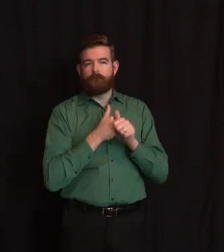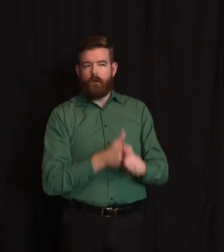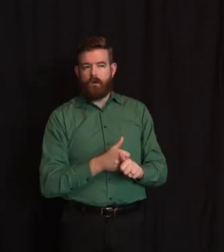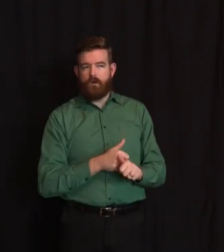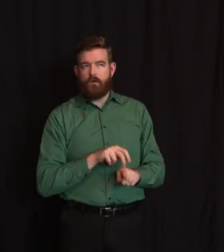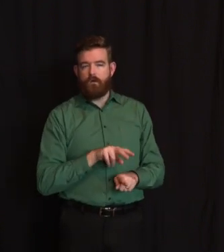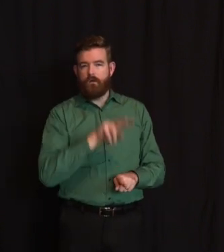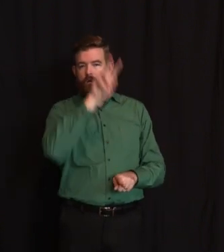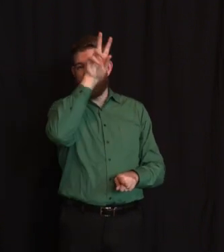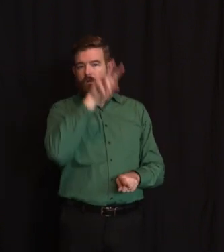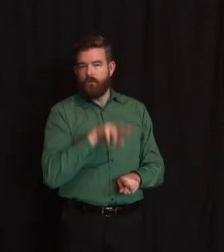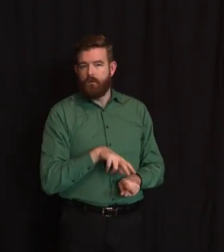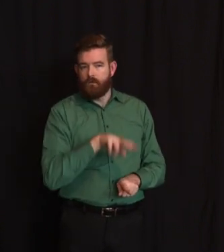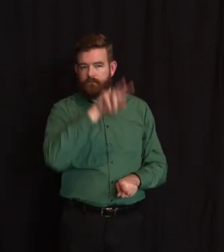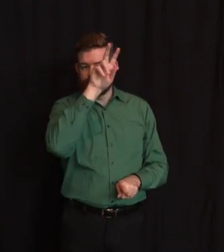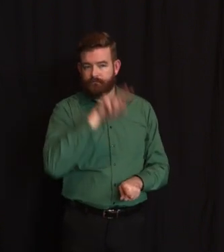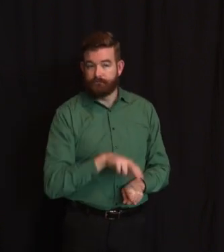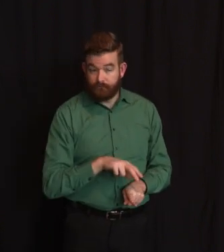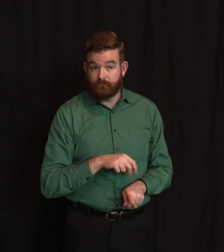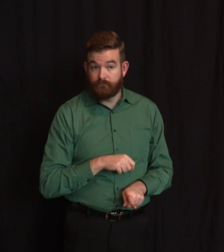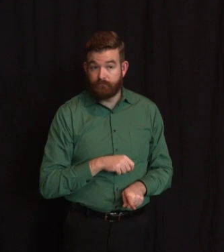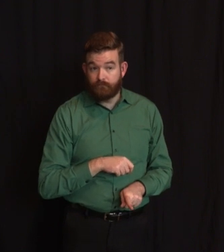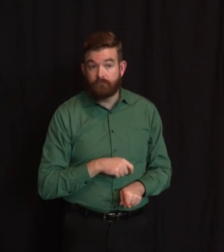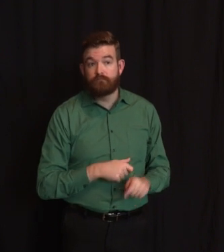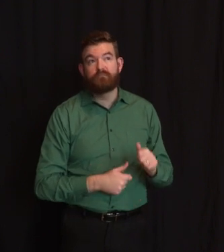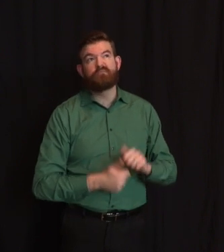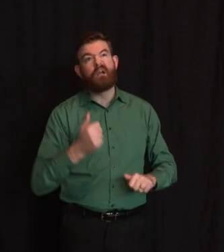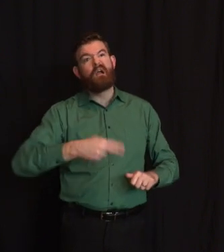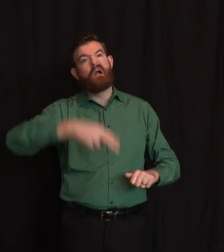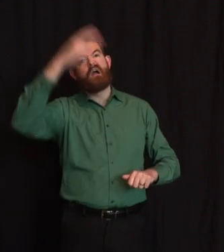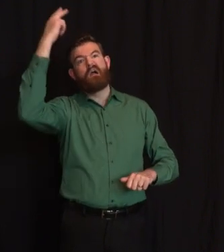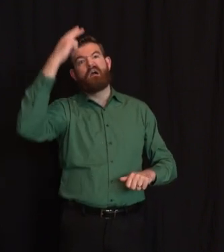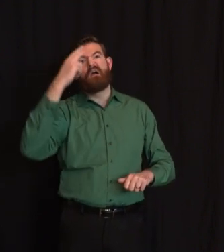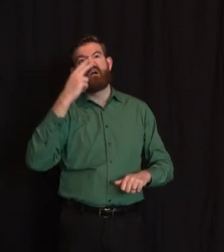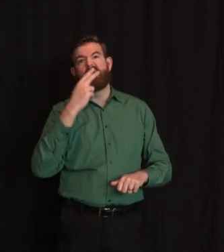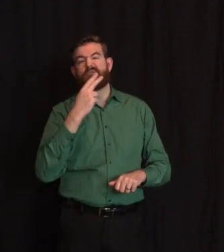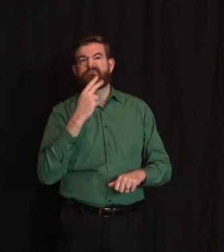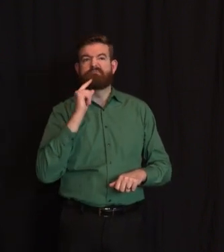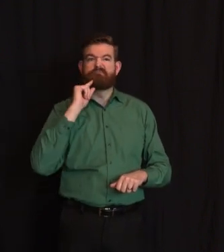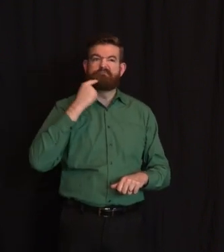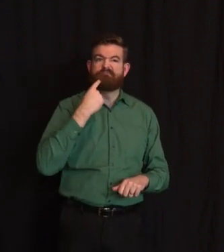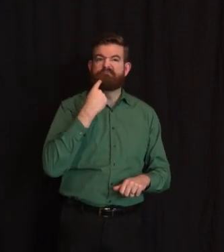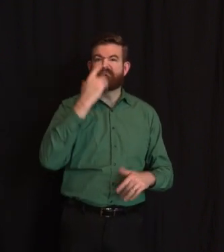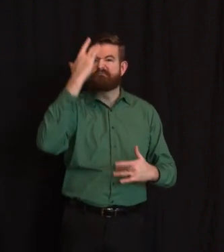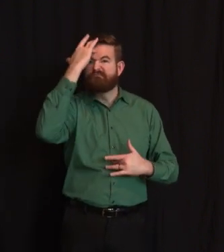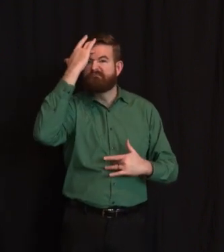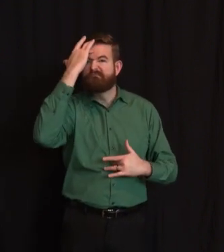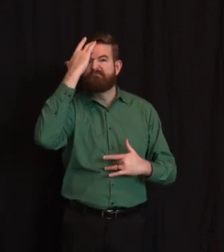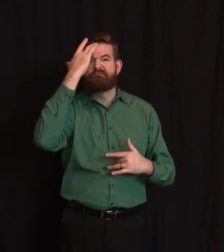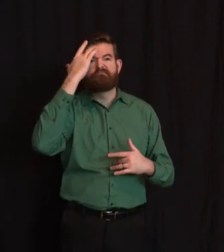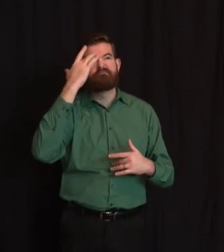day, one tier is age, another one is underlying health concerns, another tier is